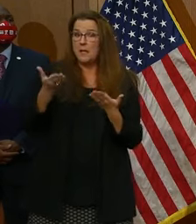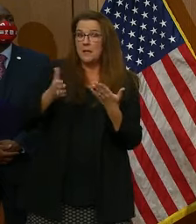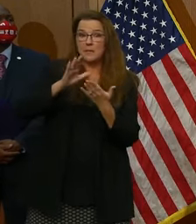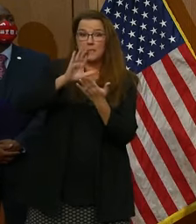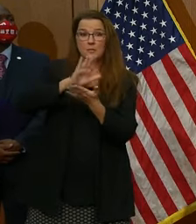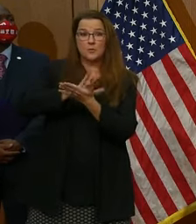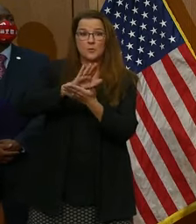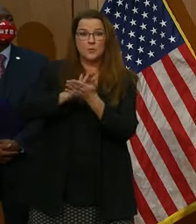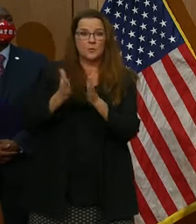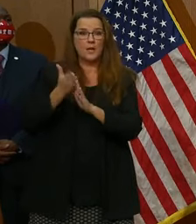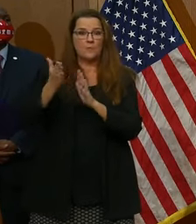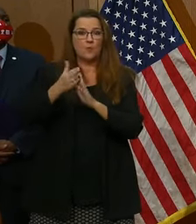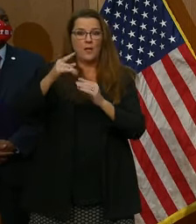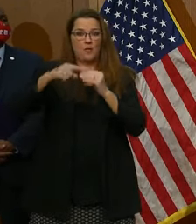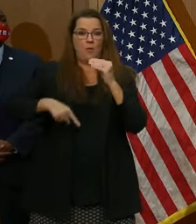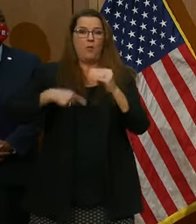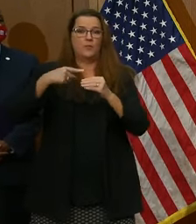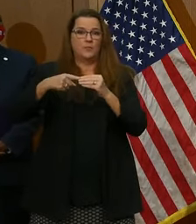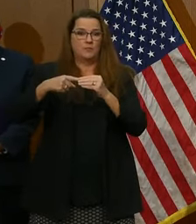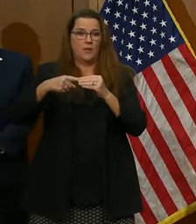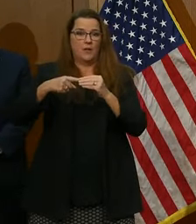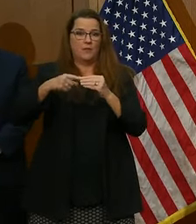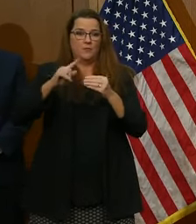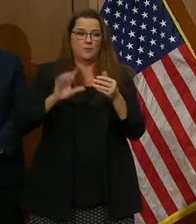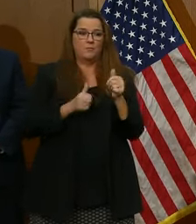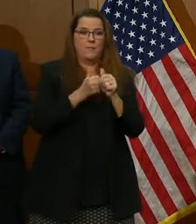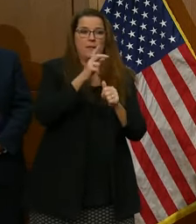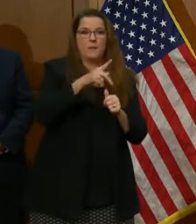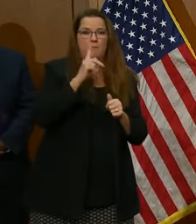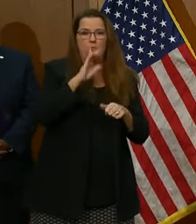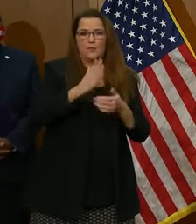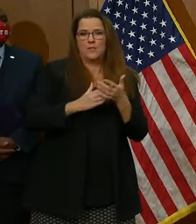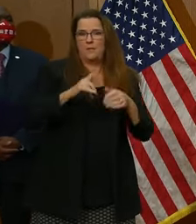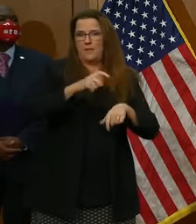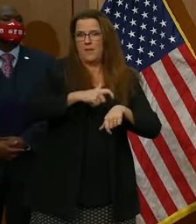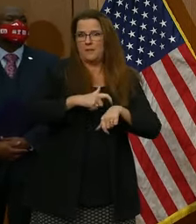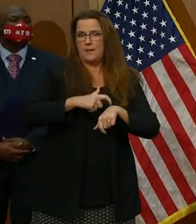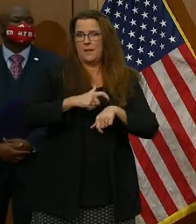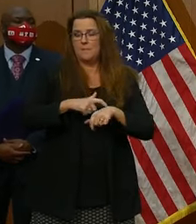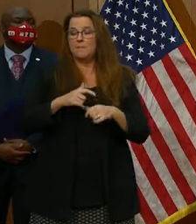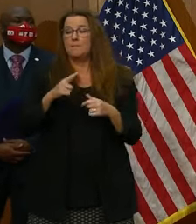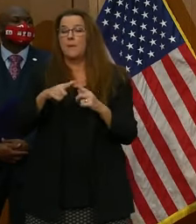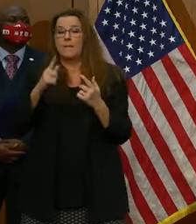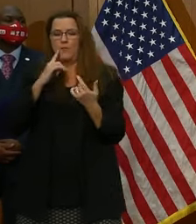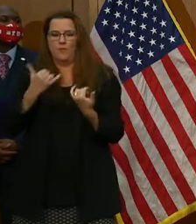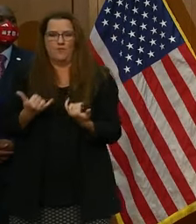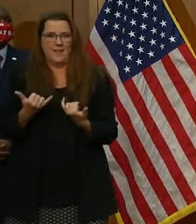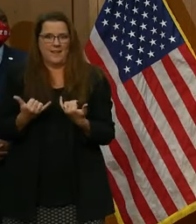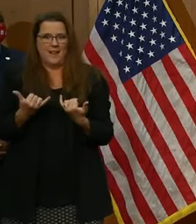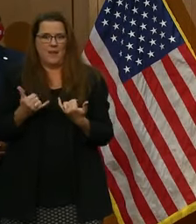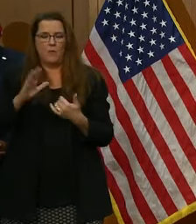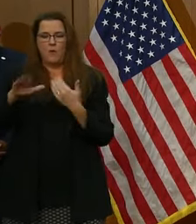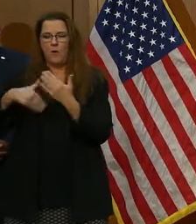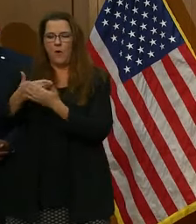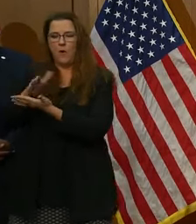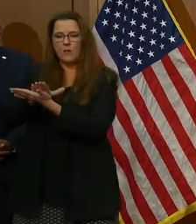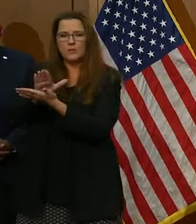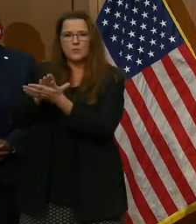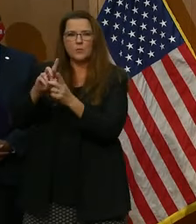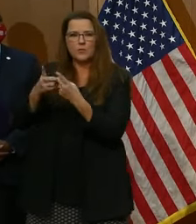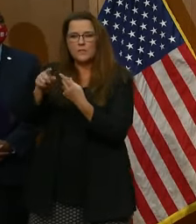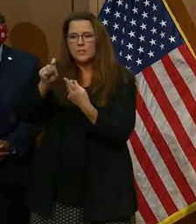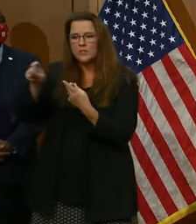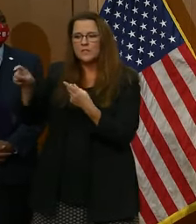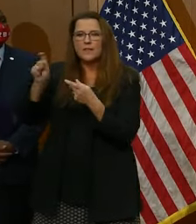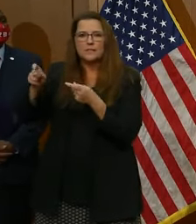make up for some of this time. But in the short-term, all of our school divisions need to be making plans for how to